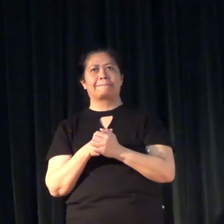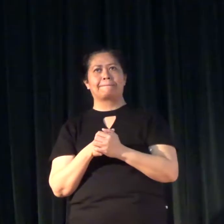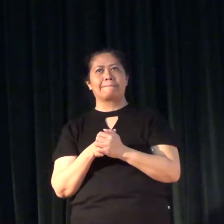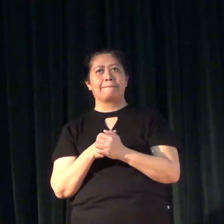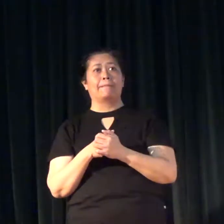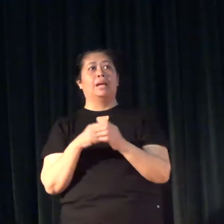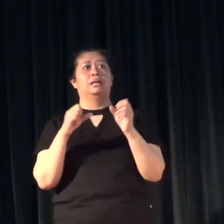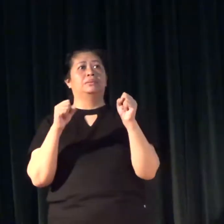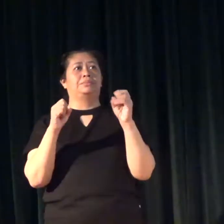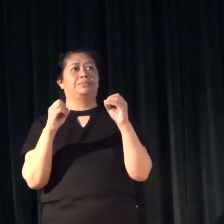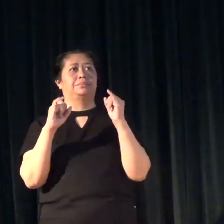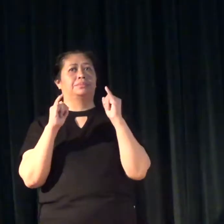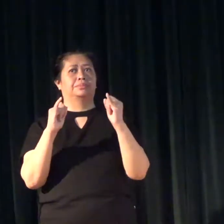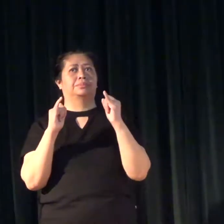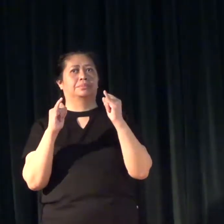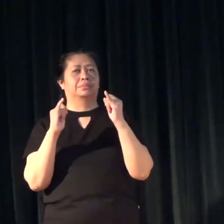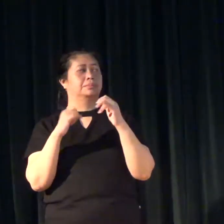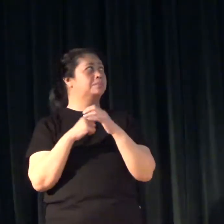So the instruction